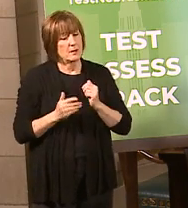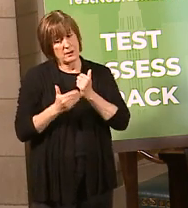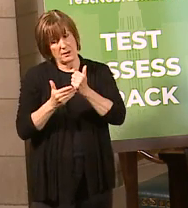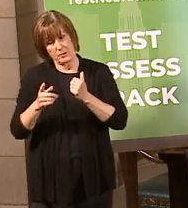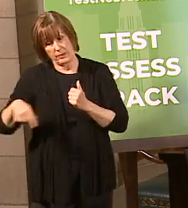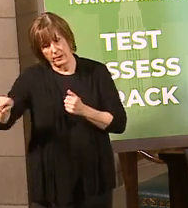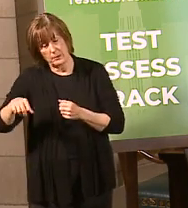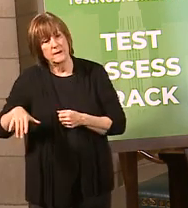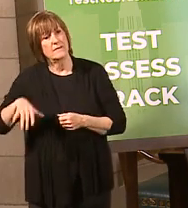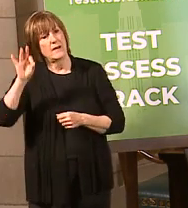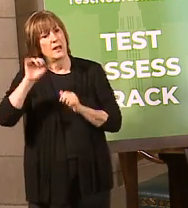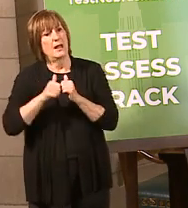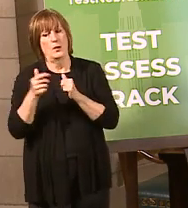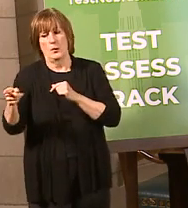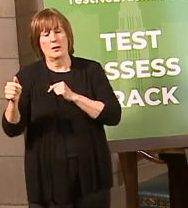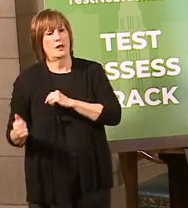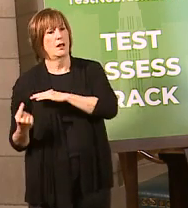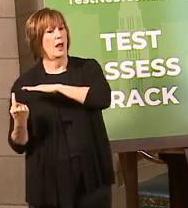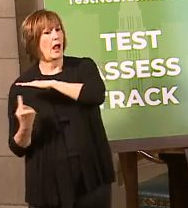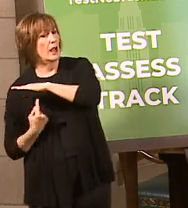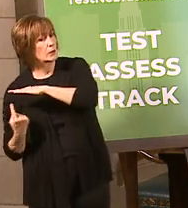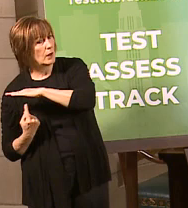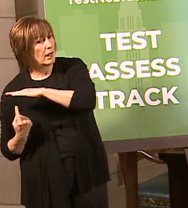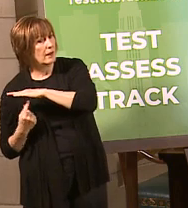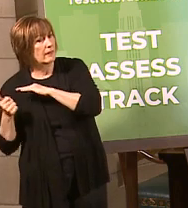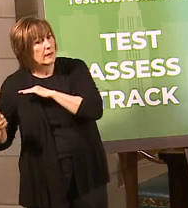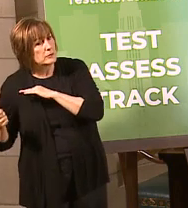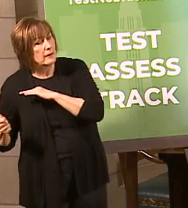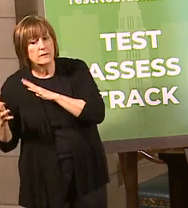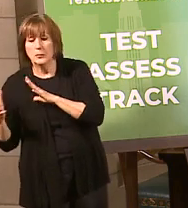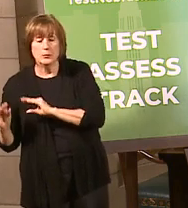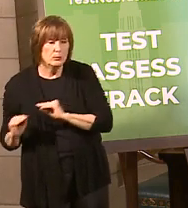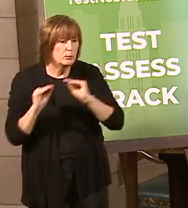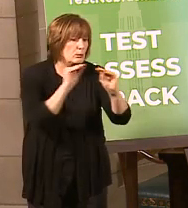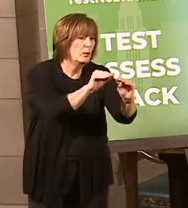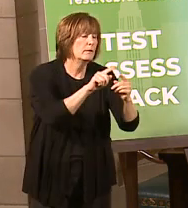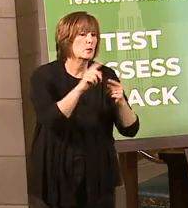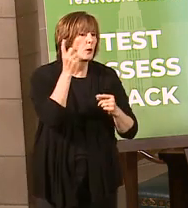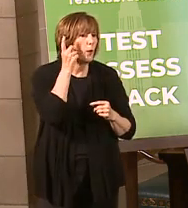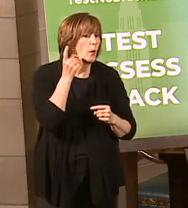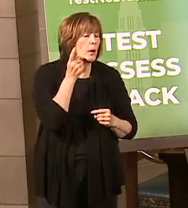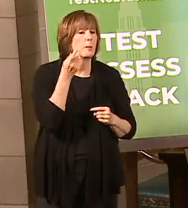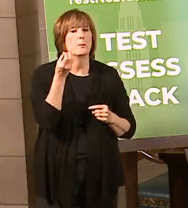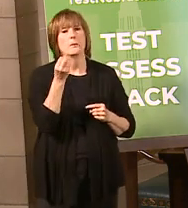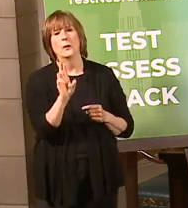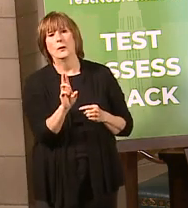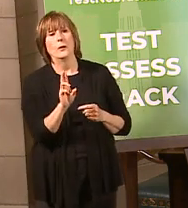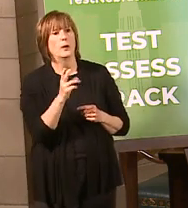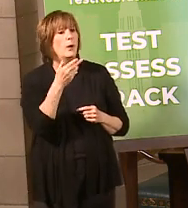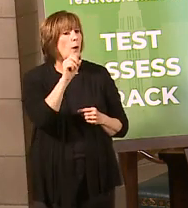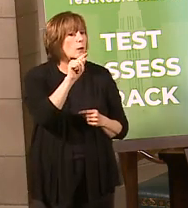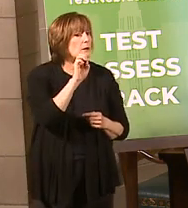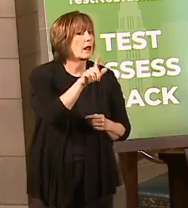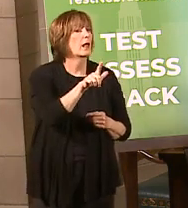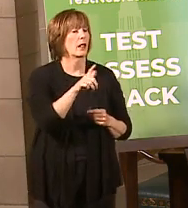families find ways that they can isolate by, you moving people into a dorm room or a hotel room or so forth. So